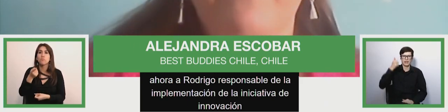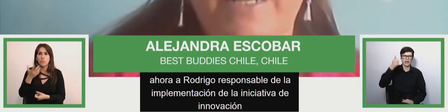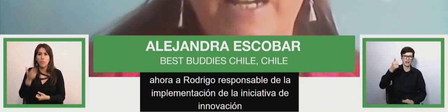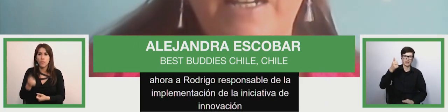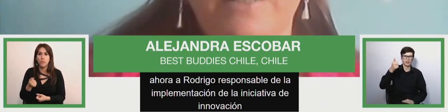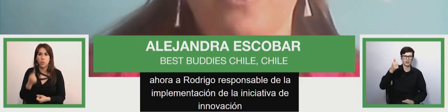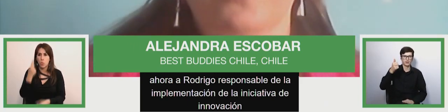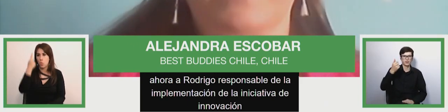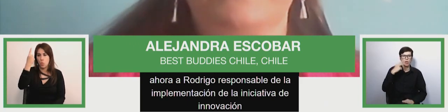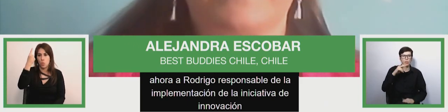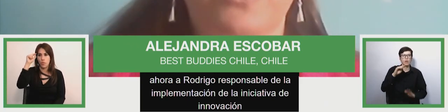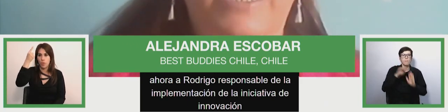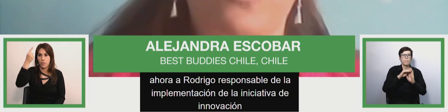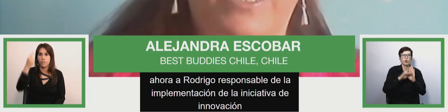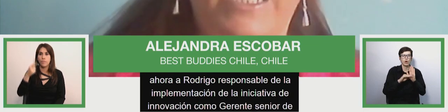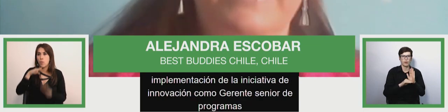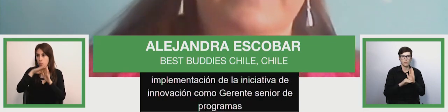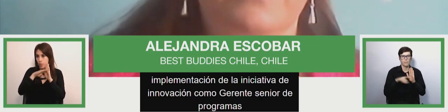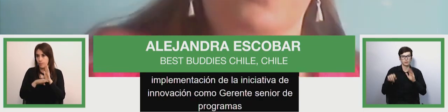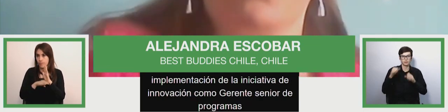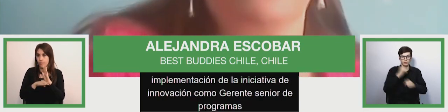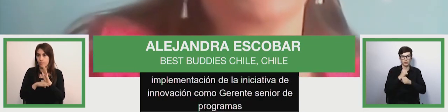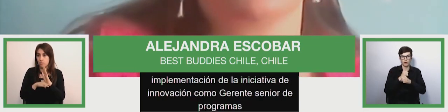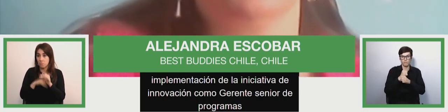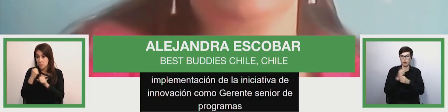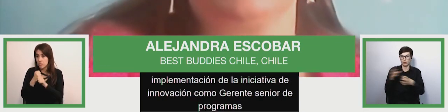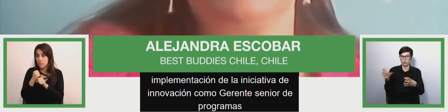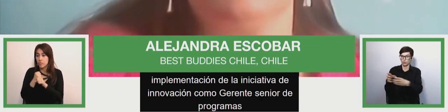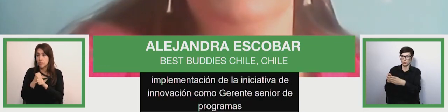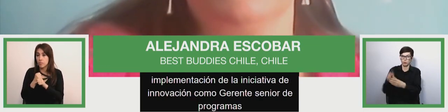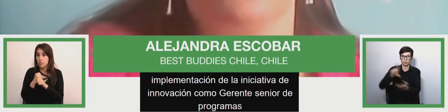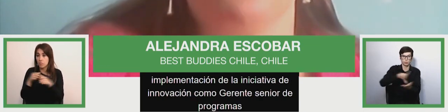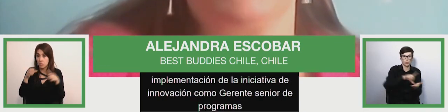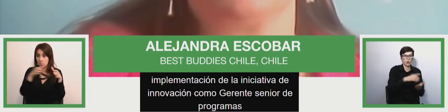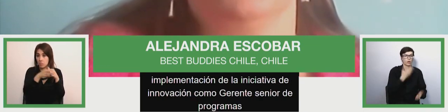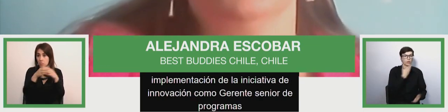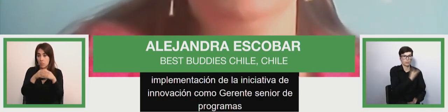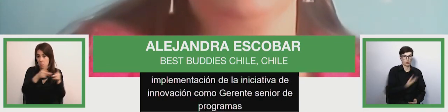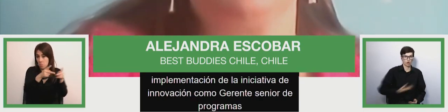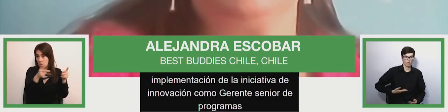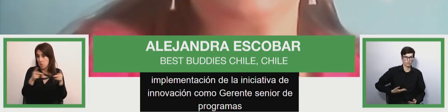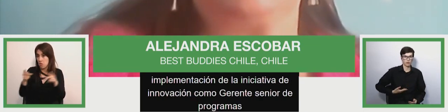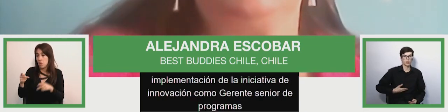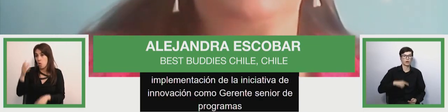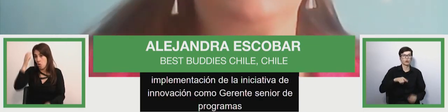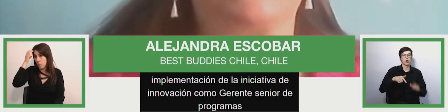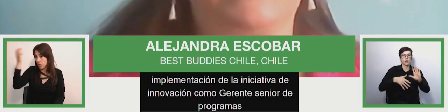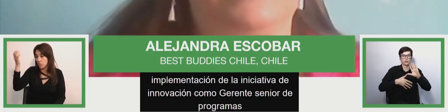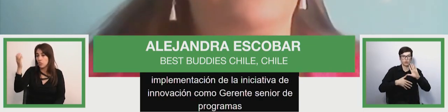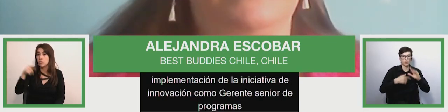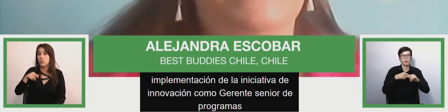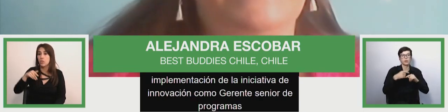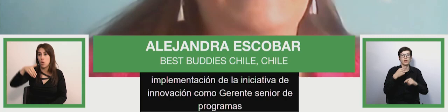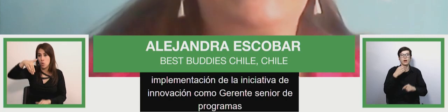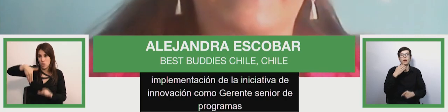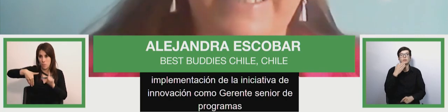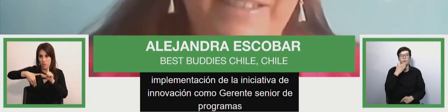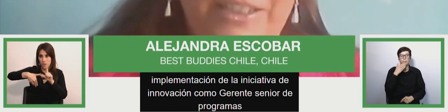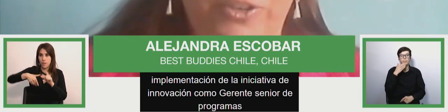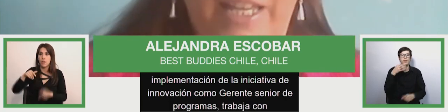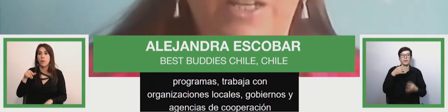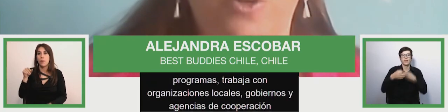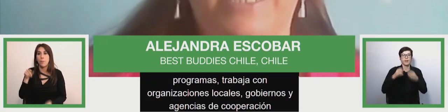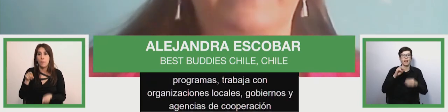democracy and governor governance for trust for the america a senior manager of the program